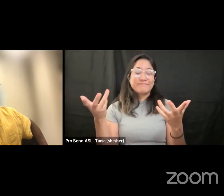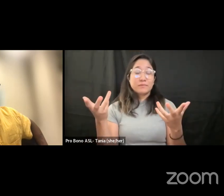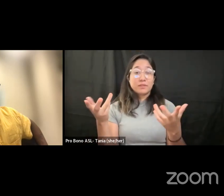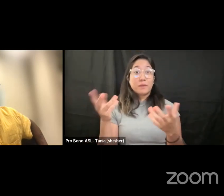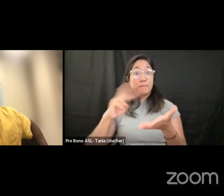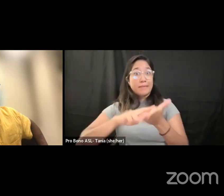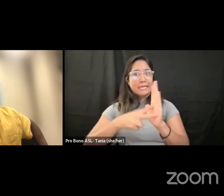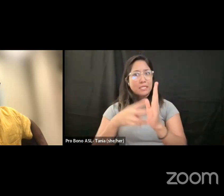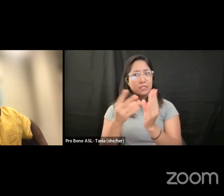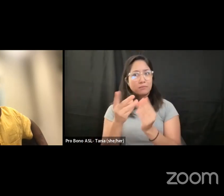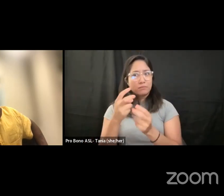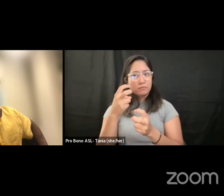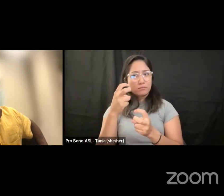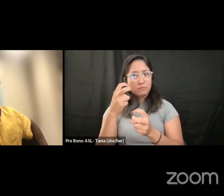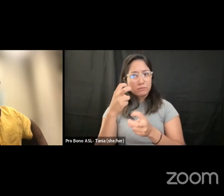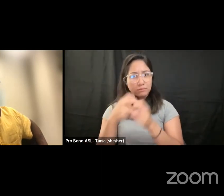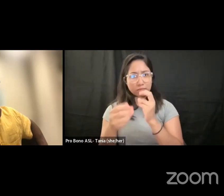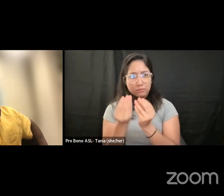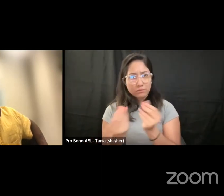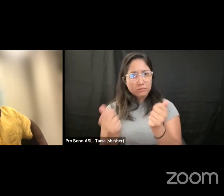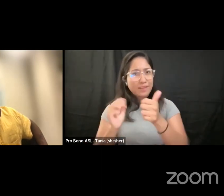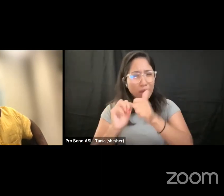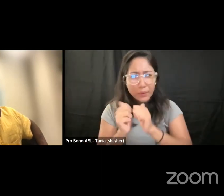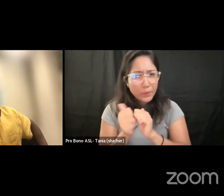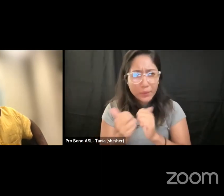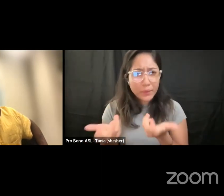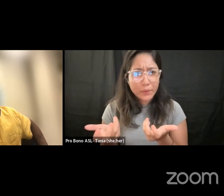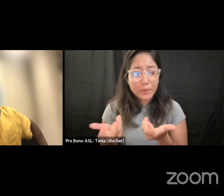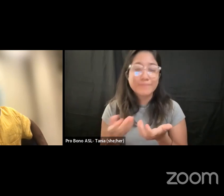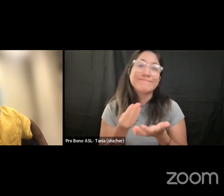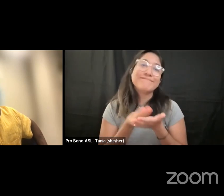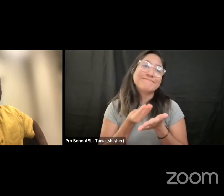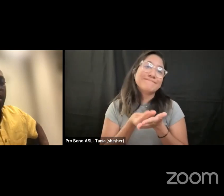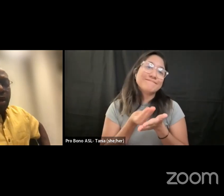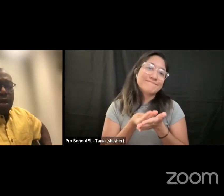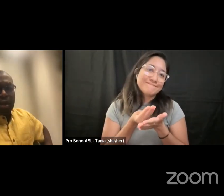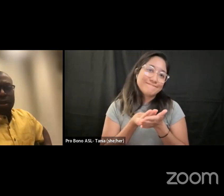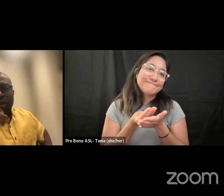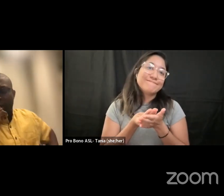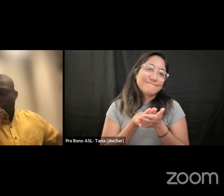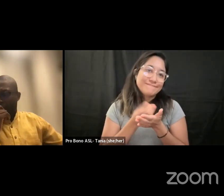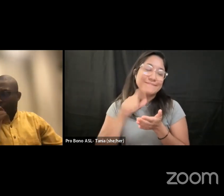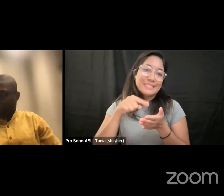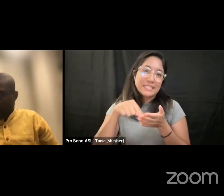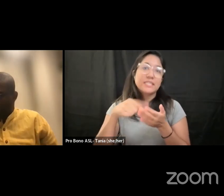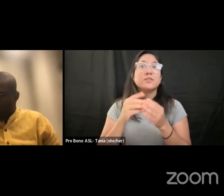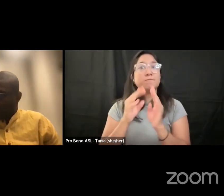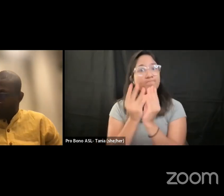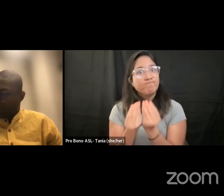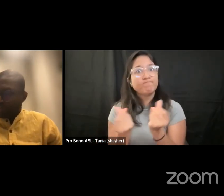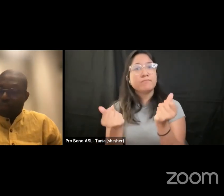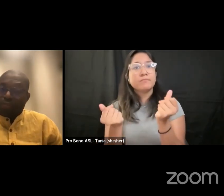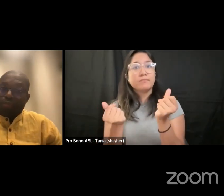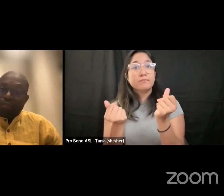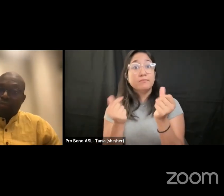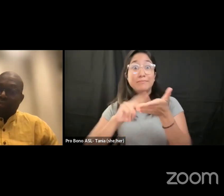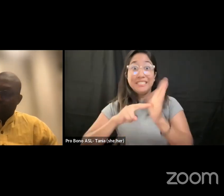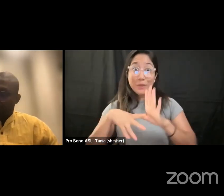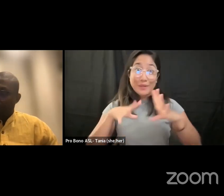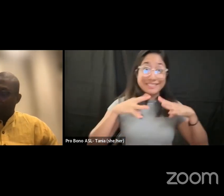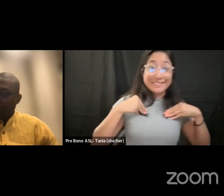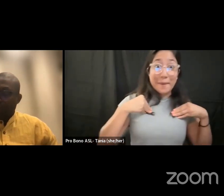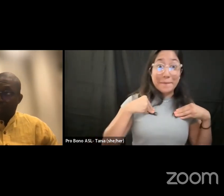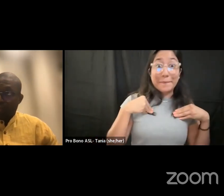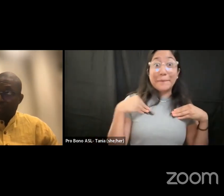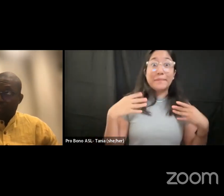it money is important to correct it so do we accept or do we then reject the money